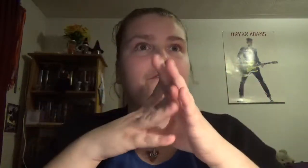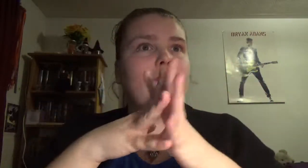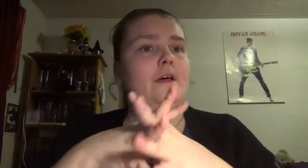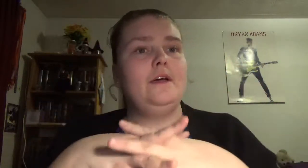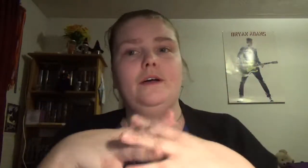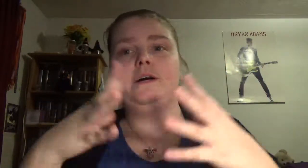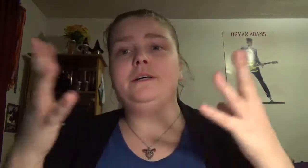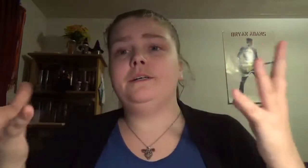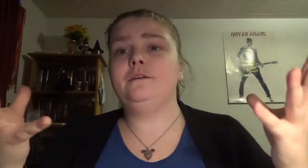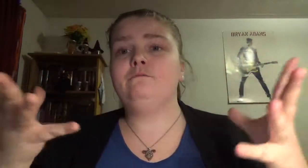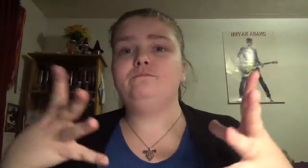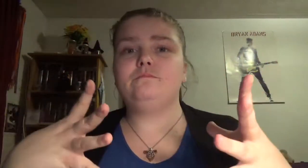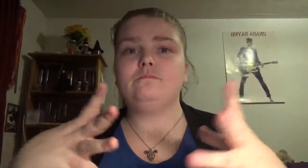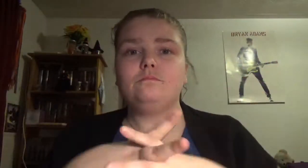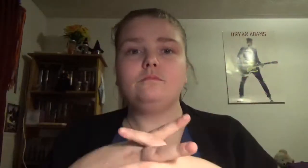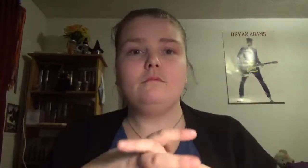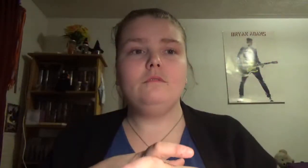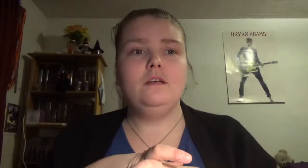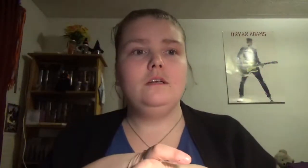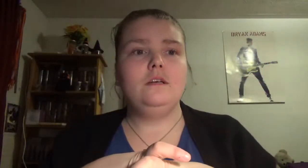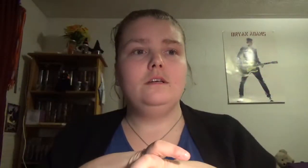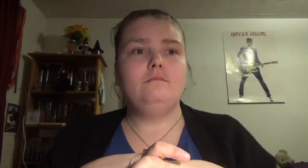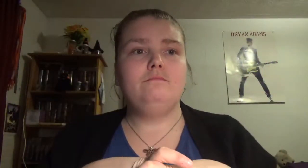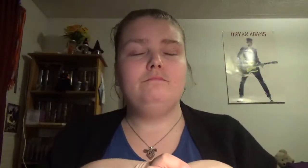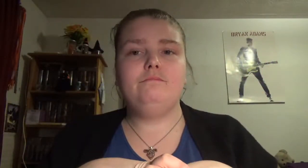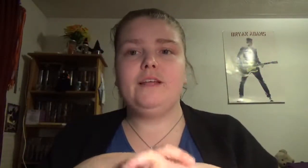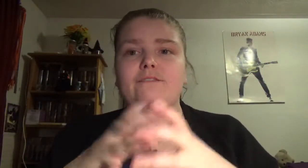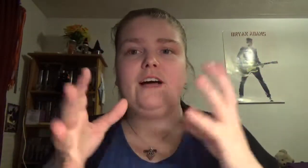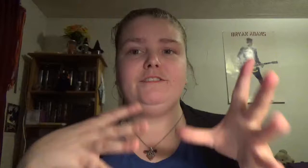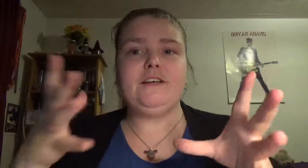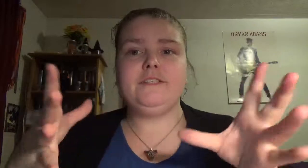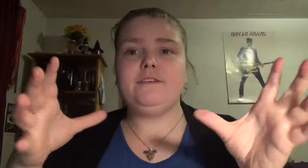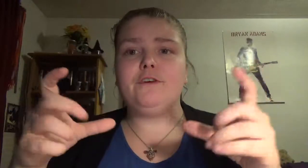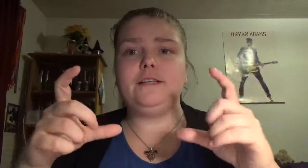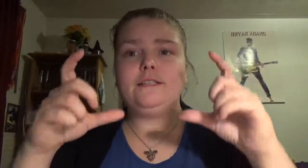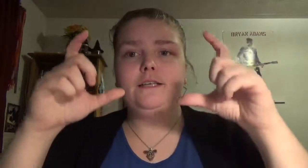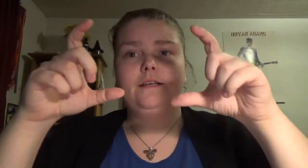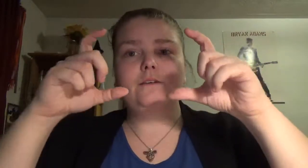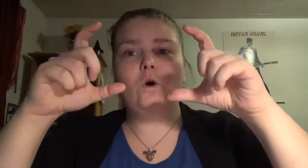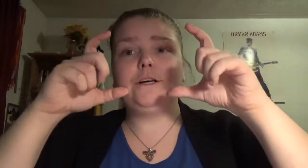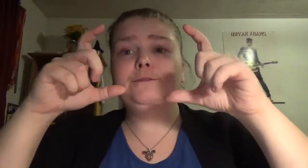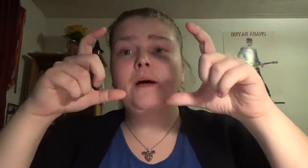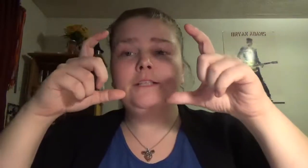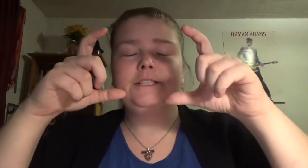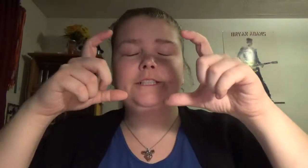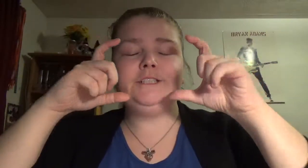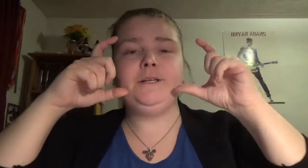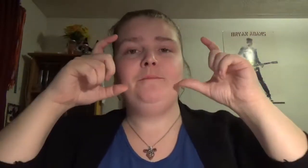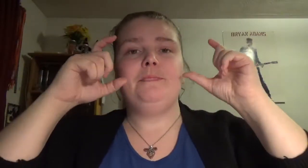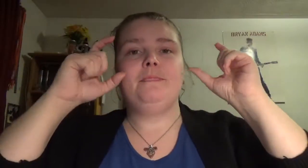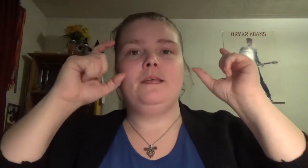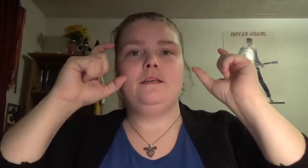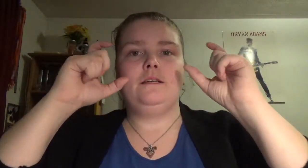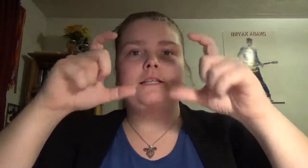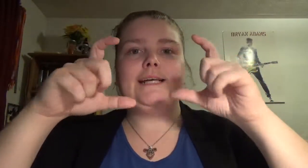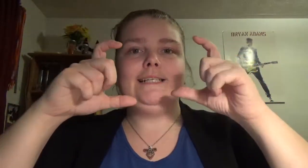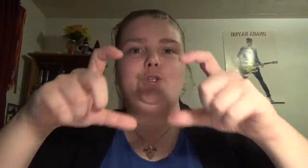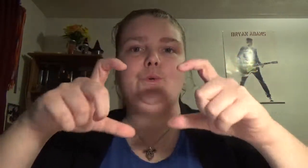uh five seven different correspondence connecting to